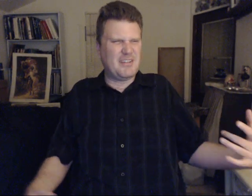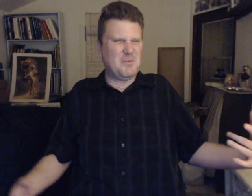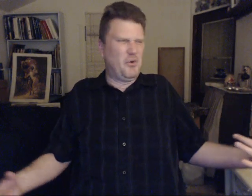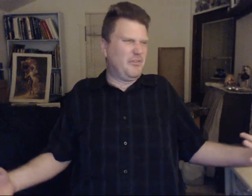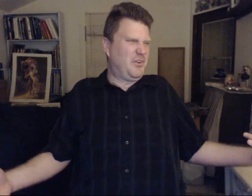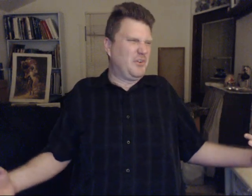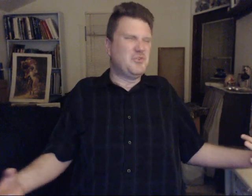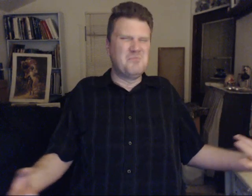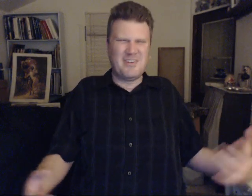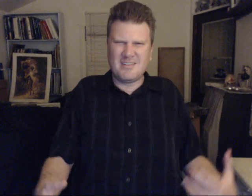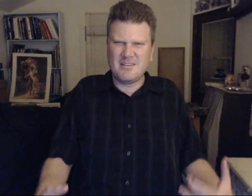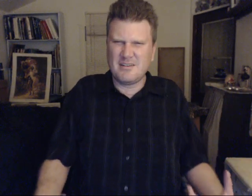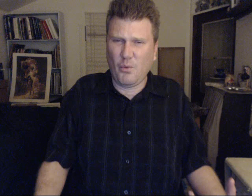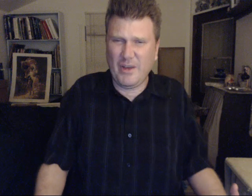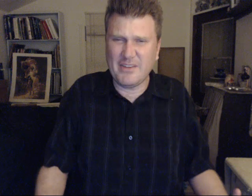more with your human ways. Ways.